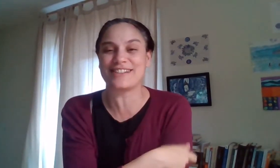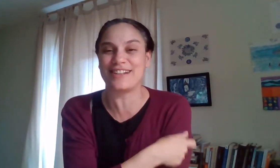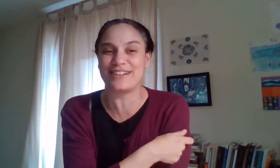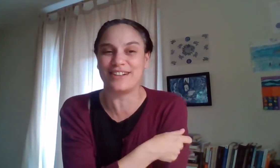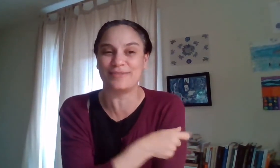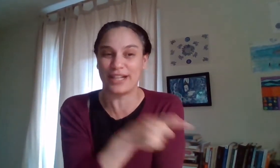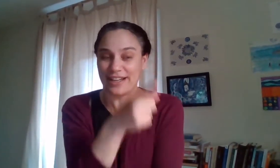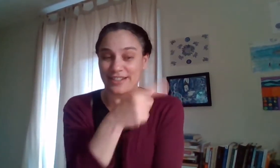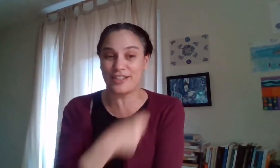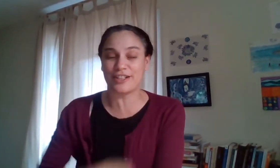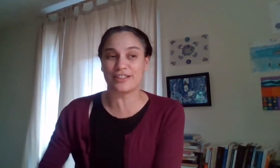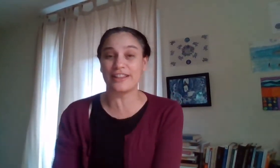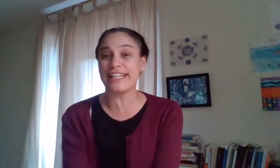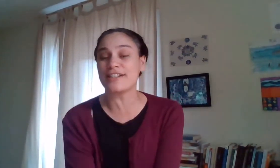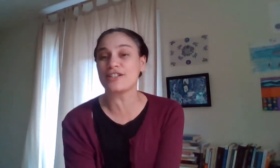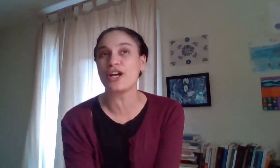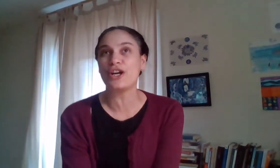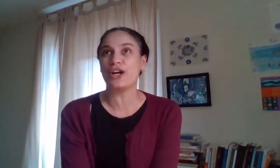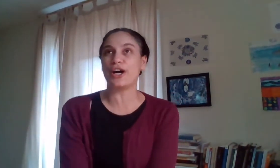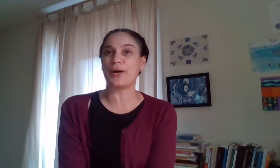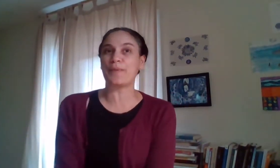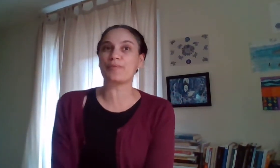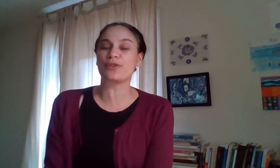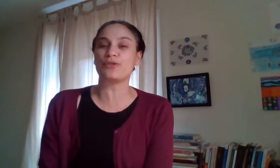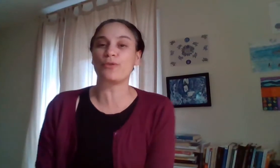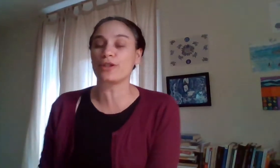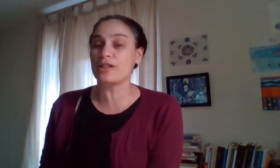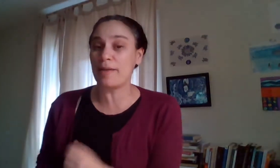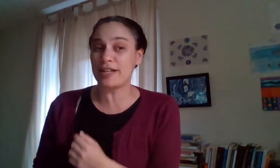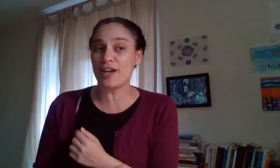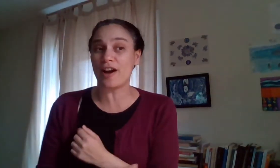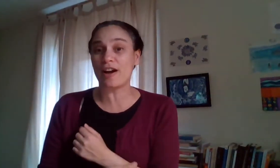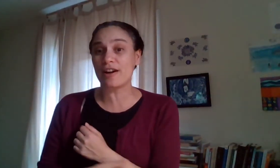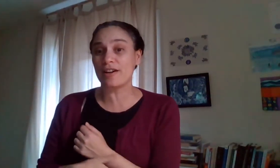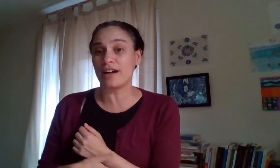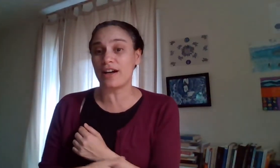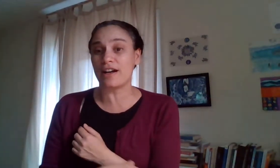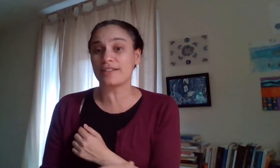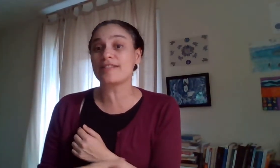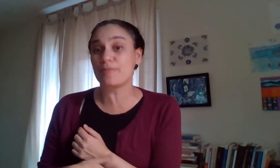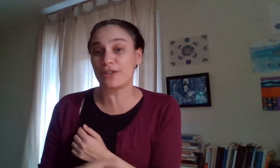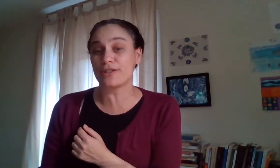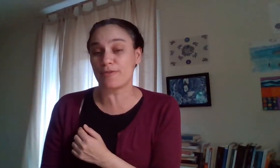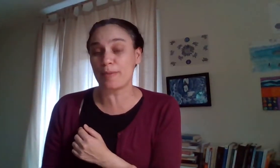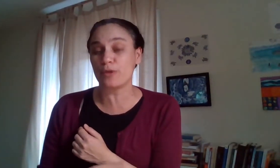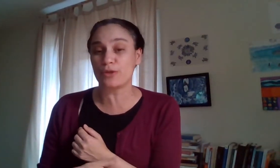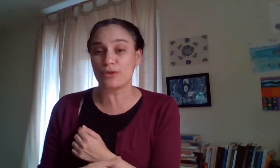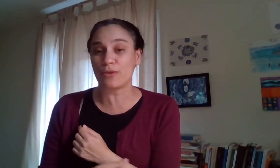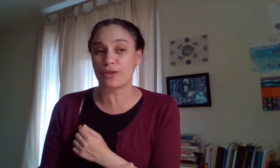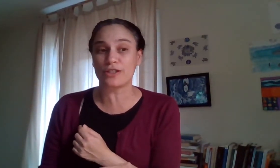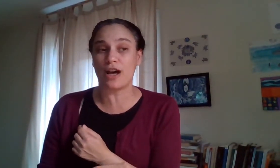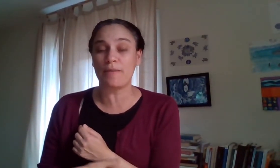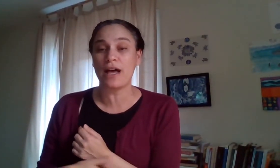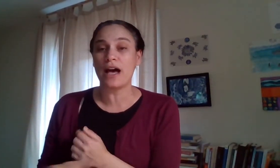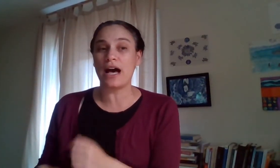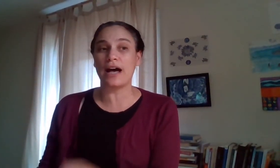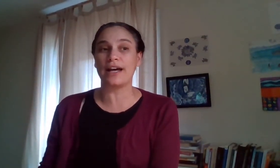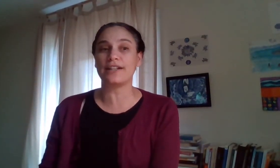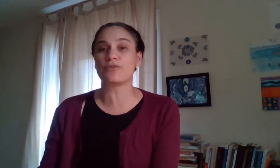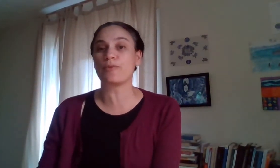uh i added here the links um to the workshop and there are uh testimonials from people who took the workshop uh and these were